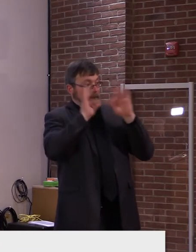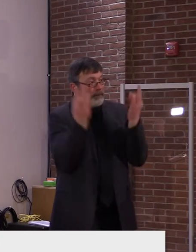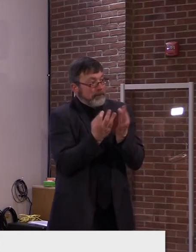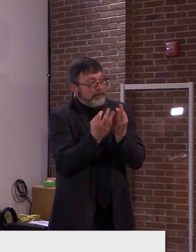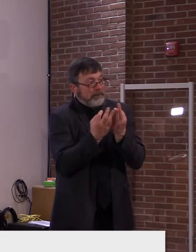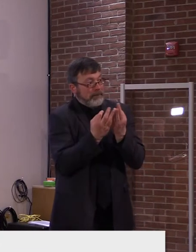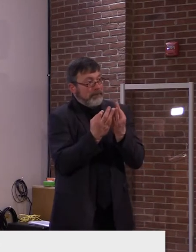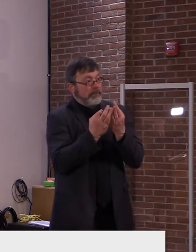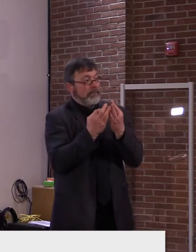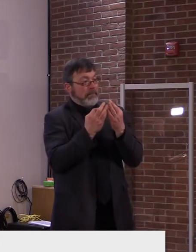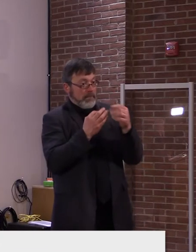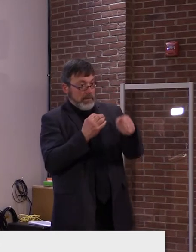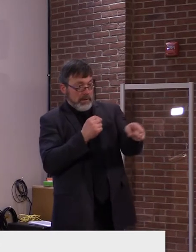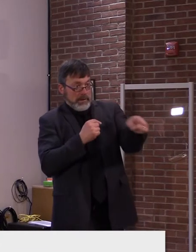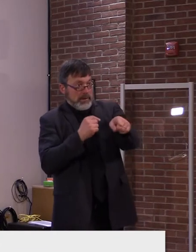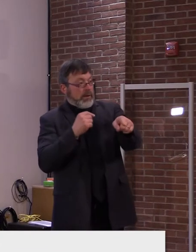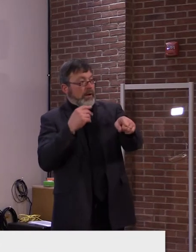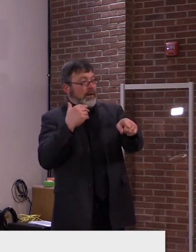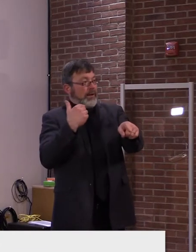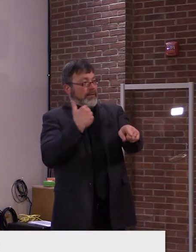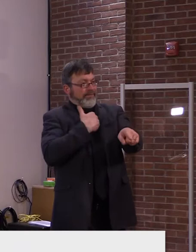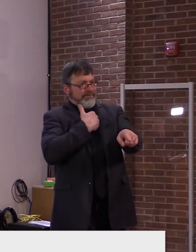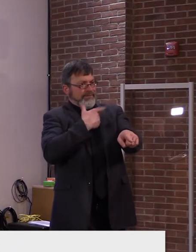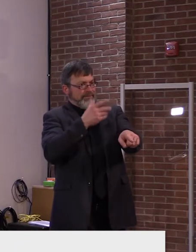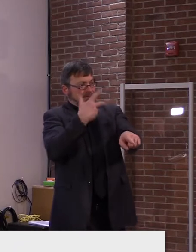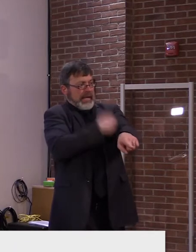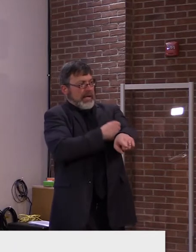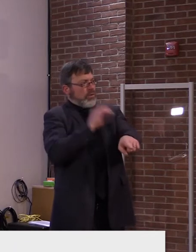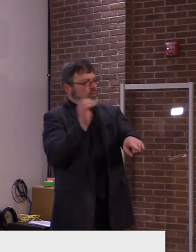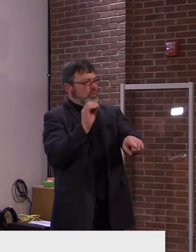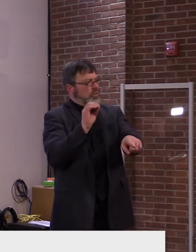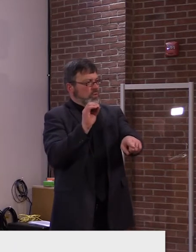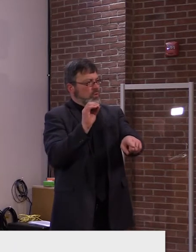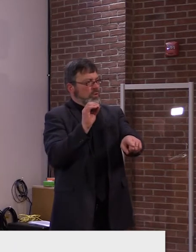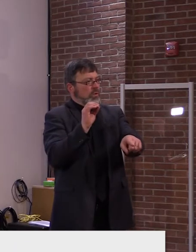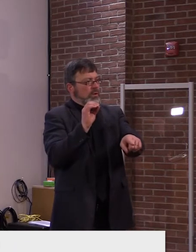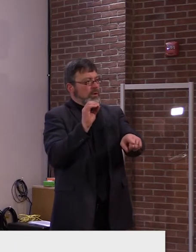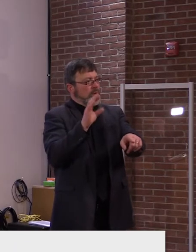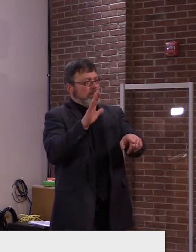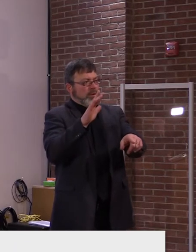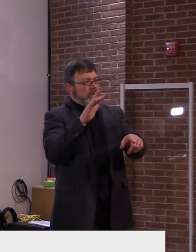our expectation is you'll be allowed to visit. Will be allowed. Okay.